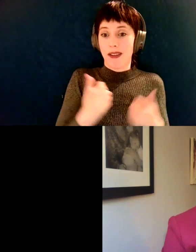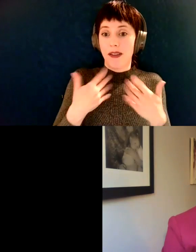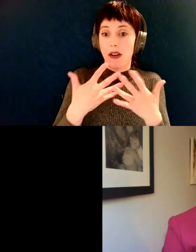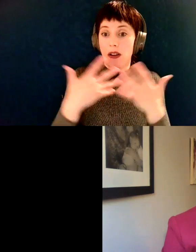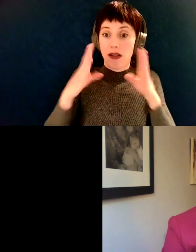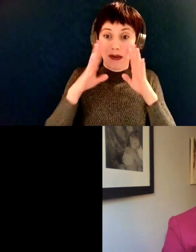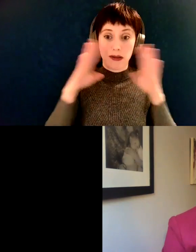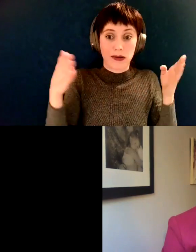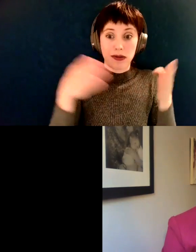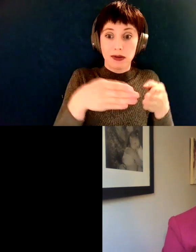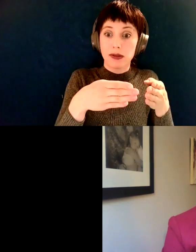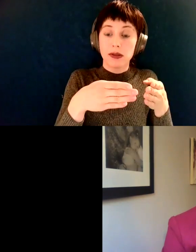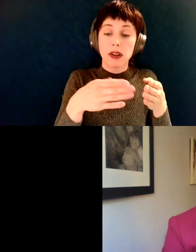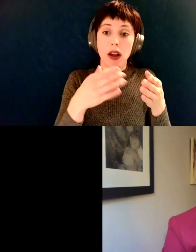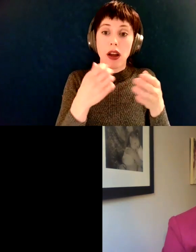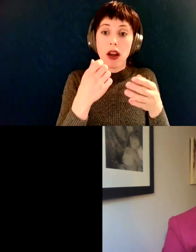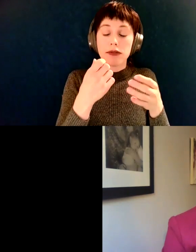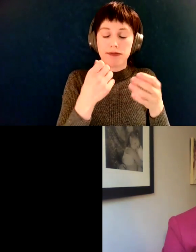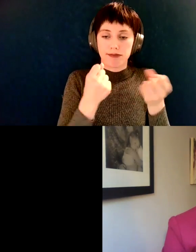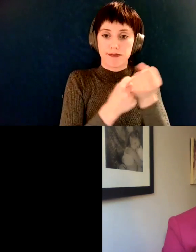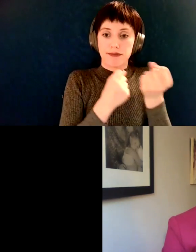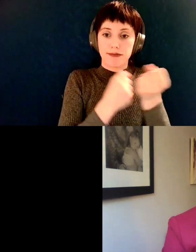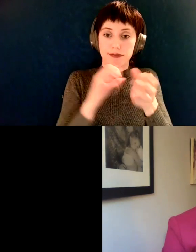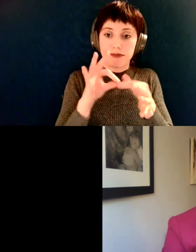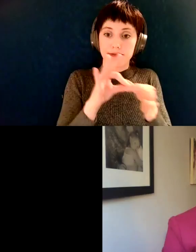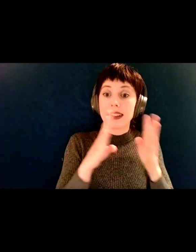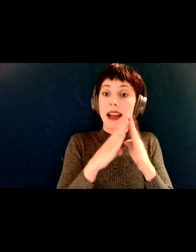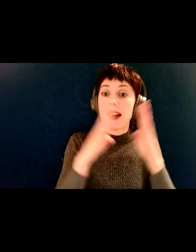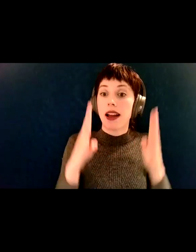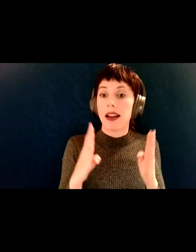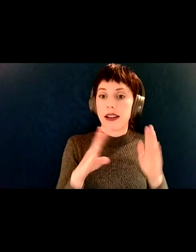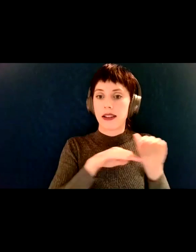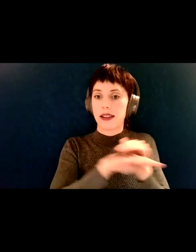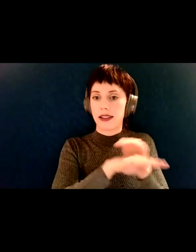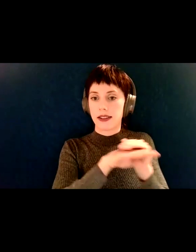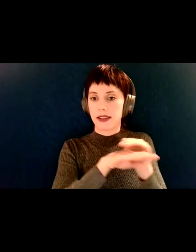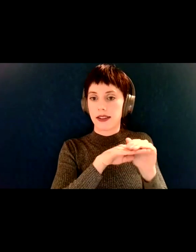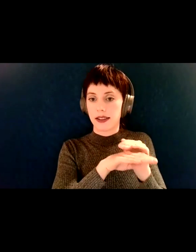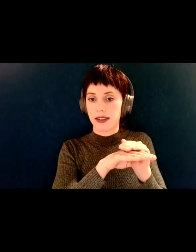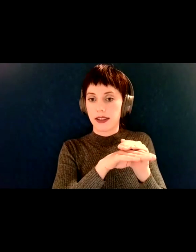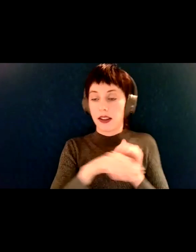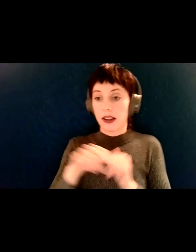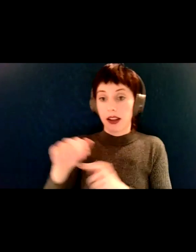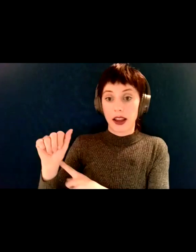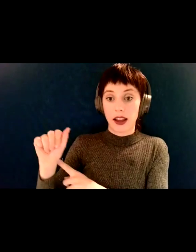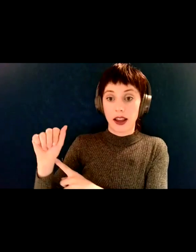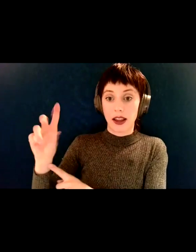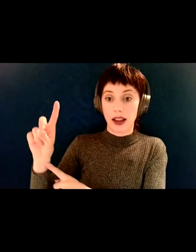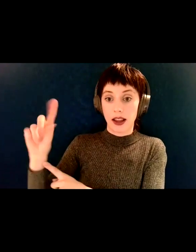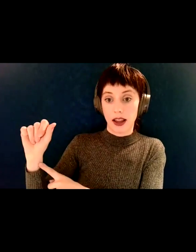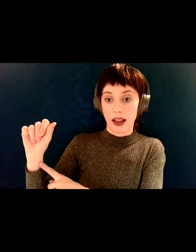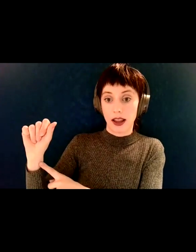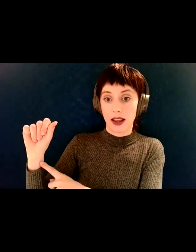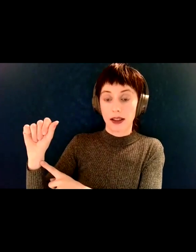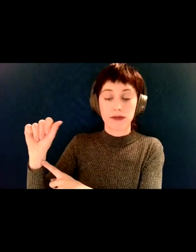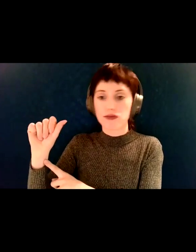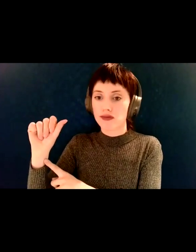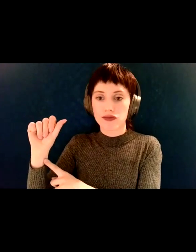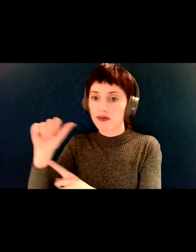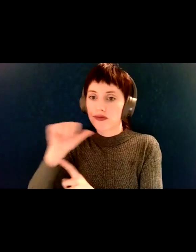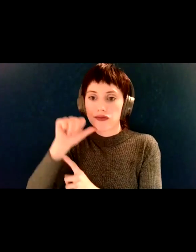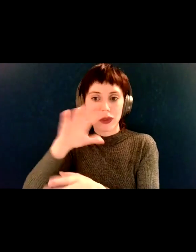access, housing access. And, um, the ADA doesn't, doesn't cover housing.